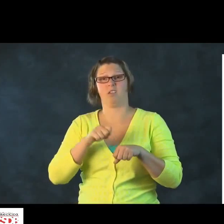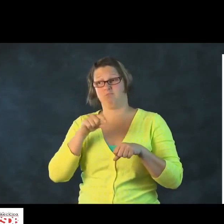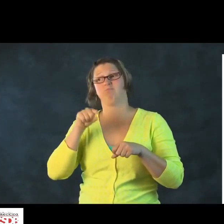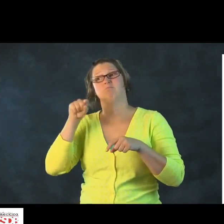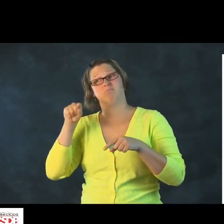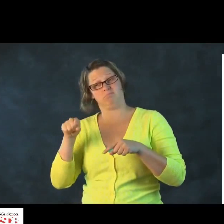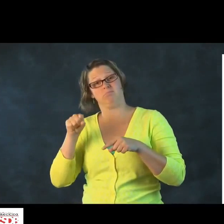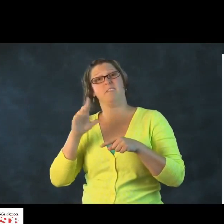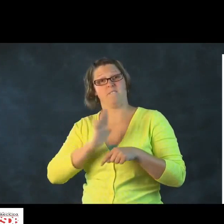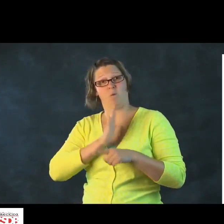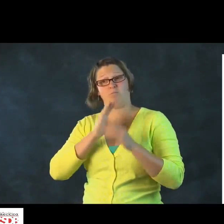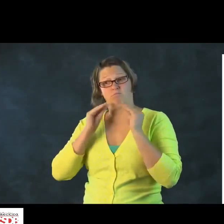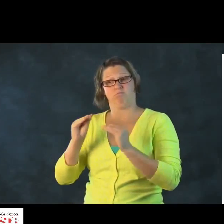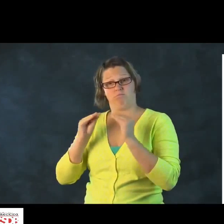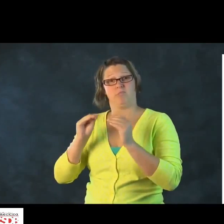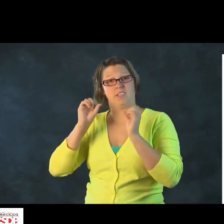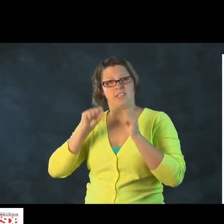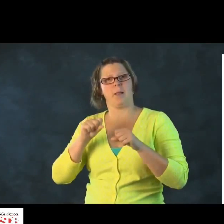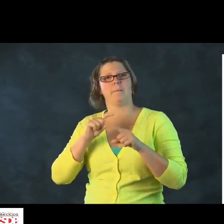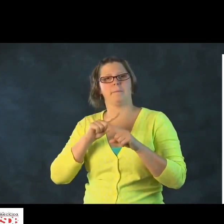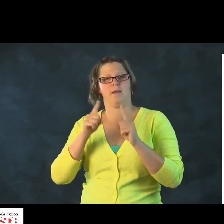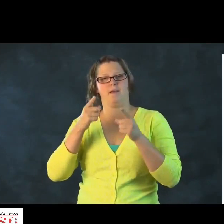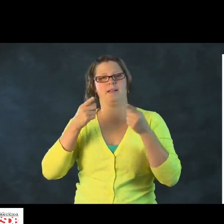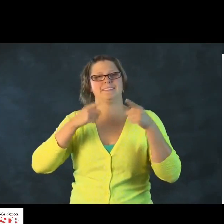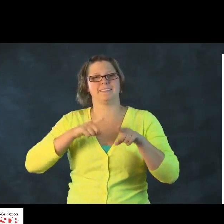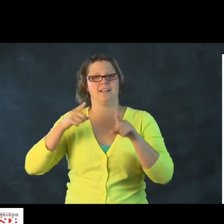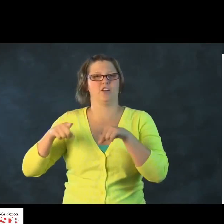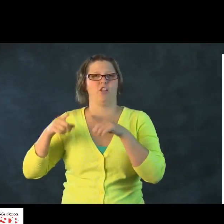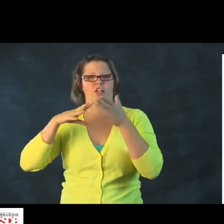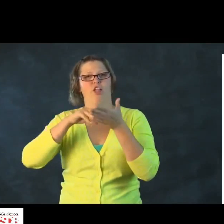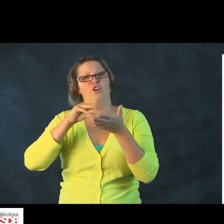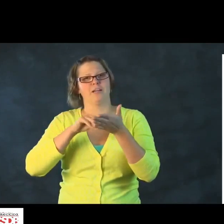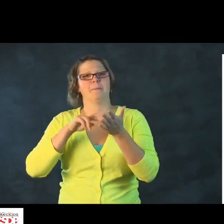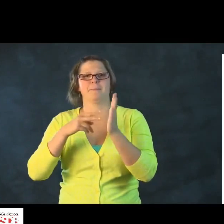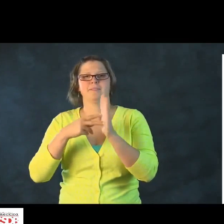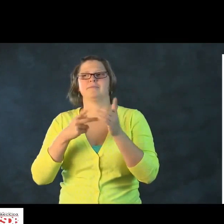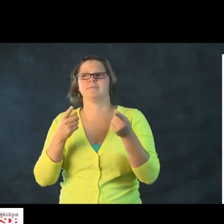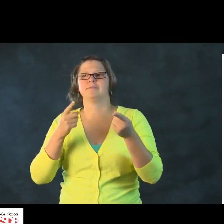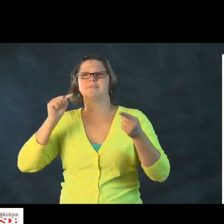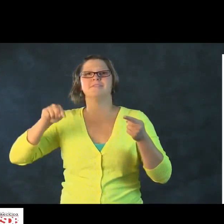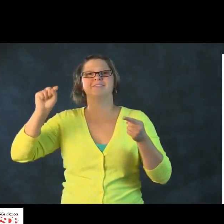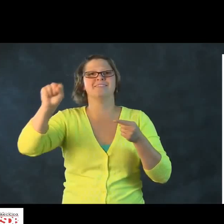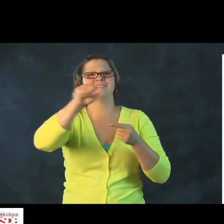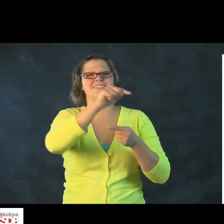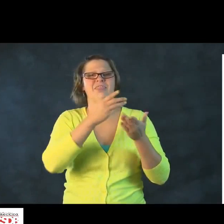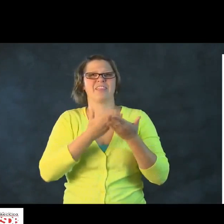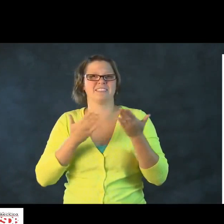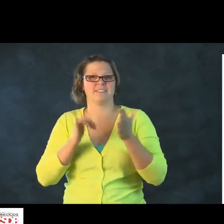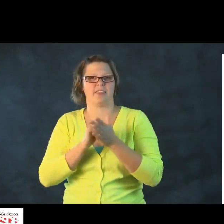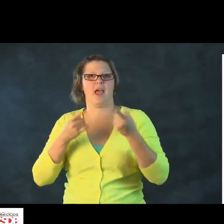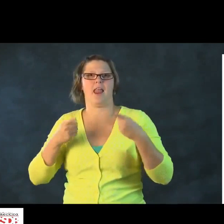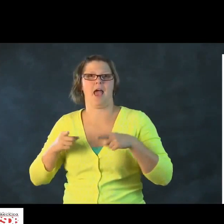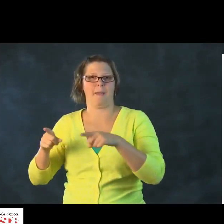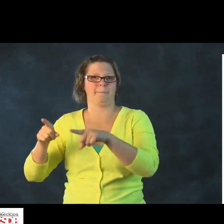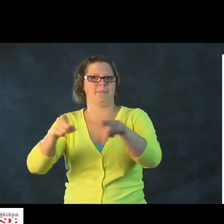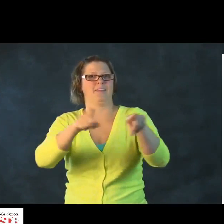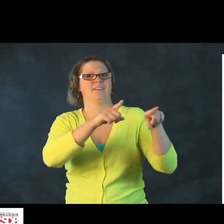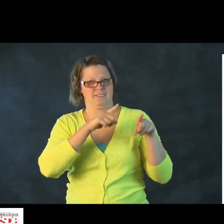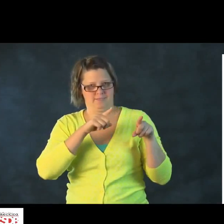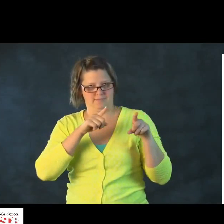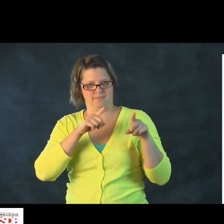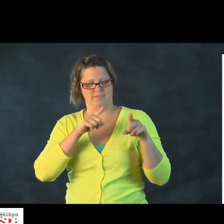It can be informally learned. It can be taught as well, but that is all considered incidental learning.